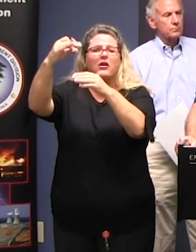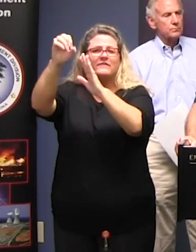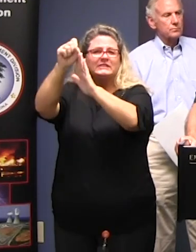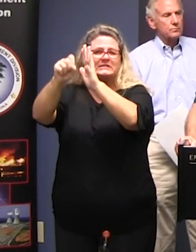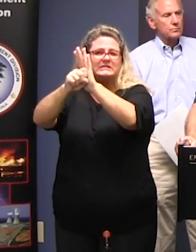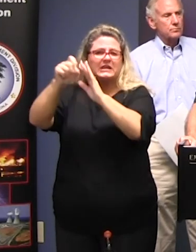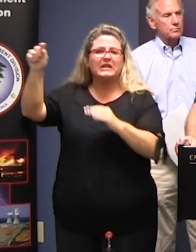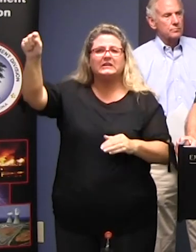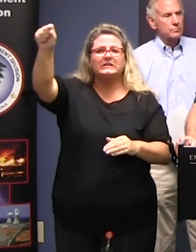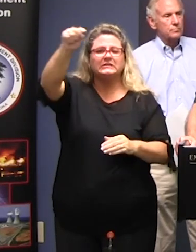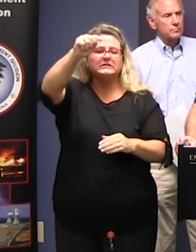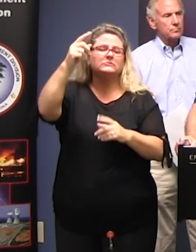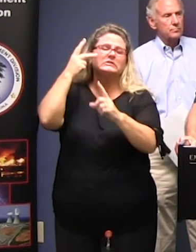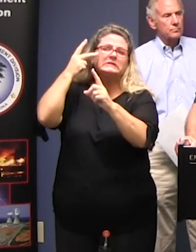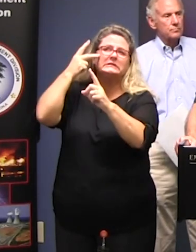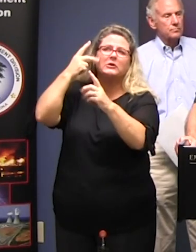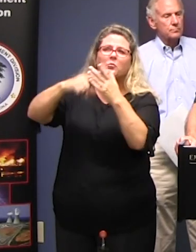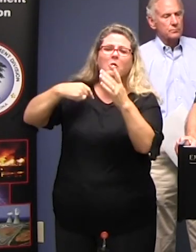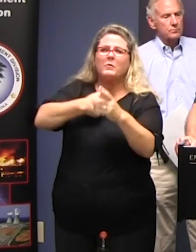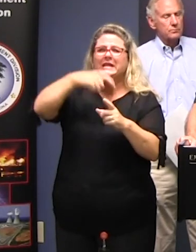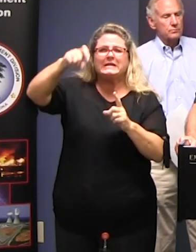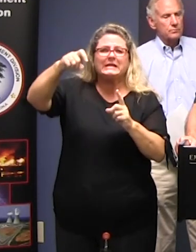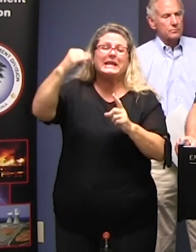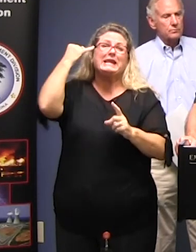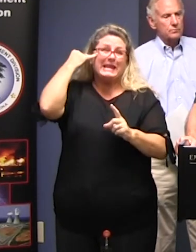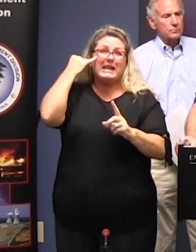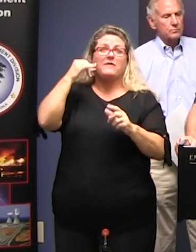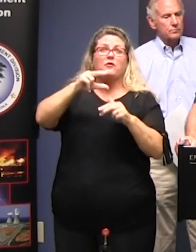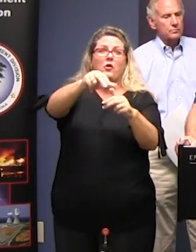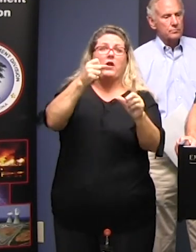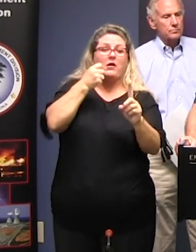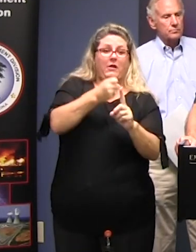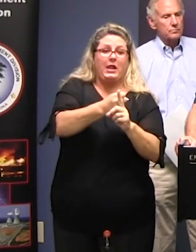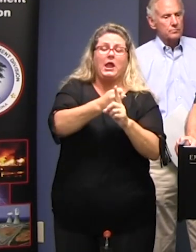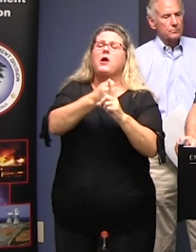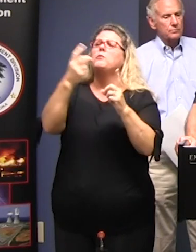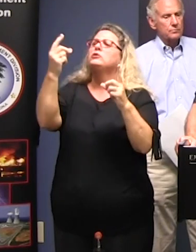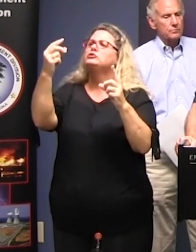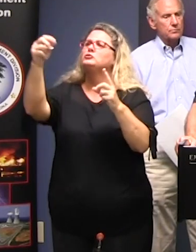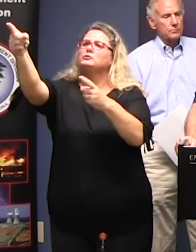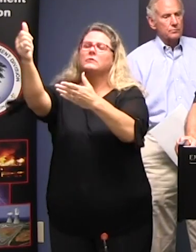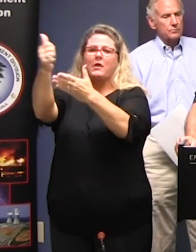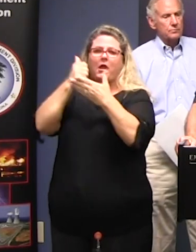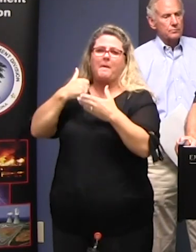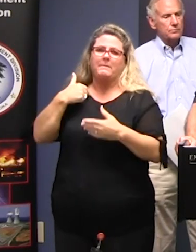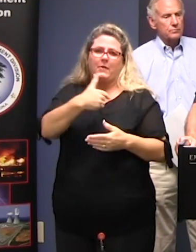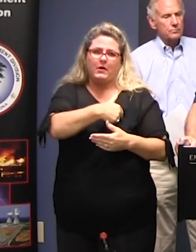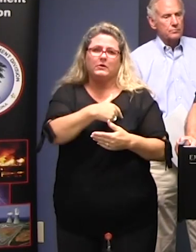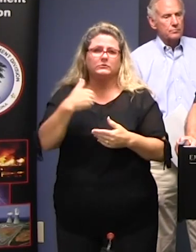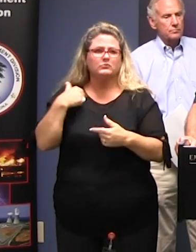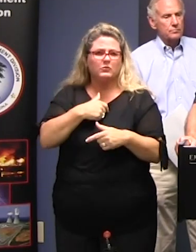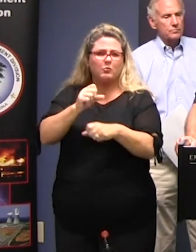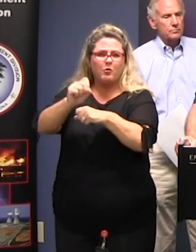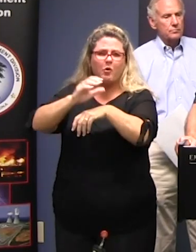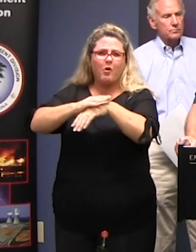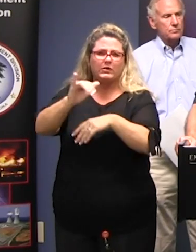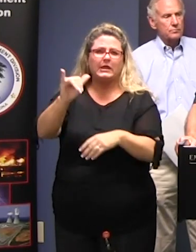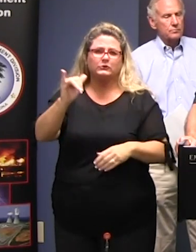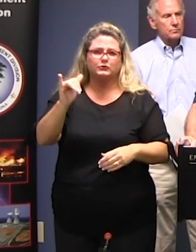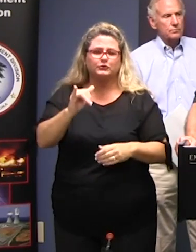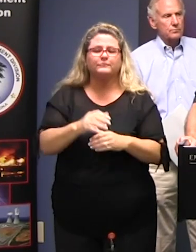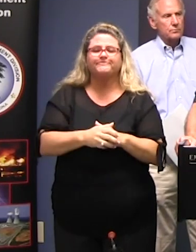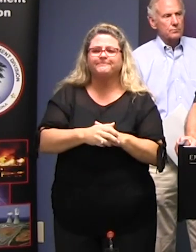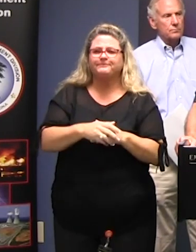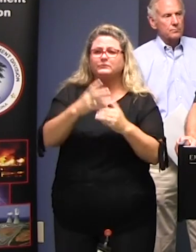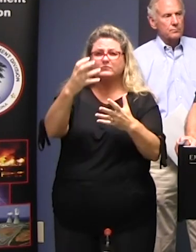and we're taking a look at what we might need should a potential hurricane hit here in South Carolina I'd also like to note right now